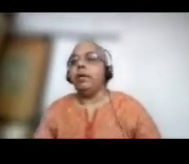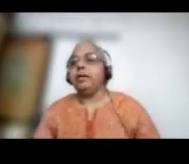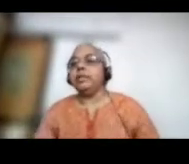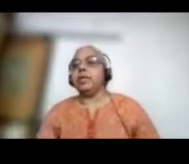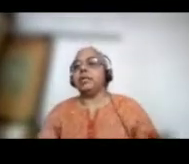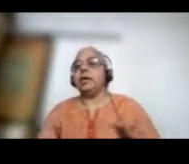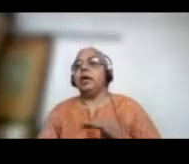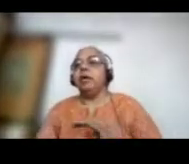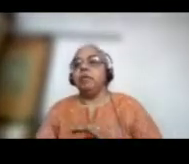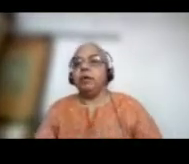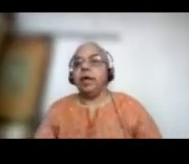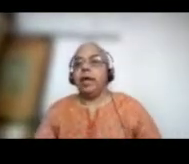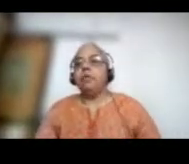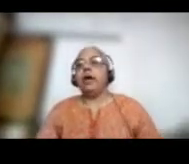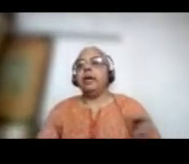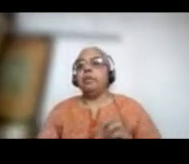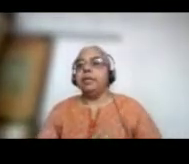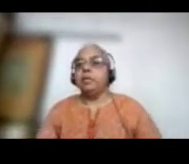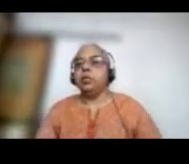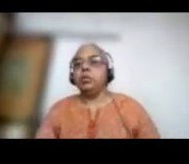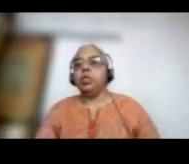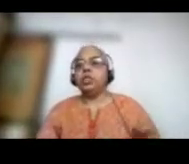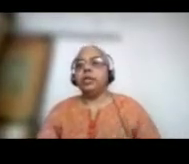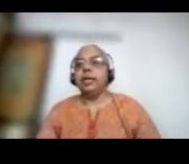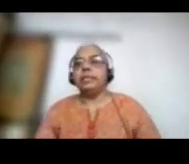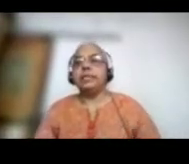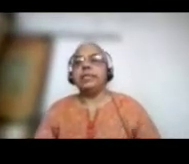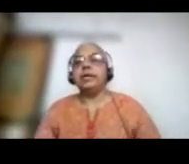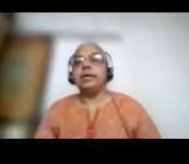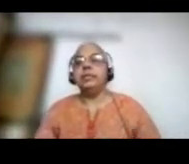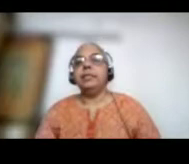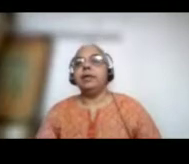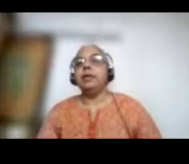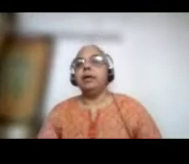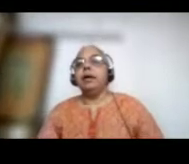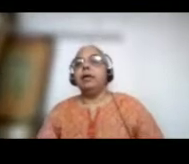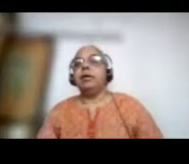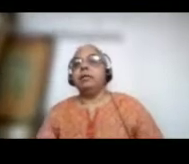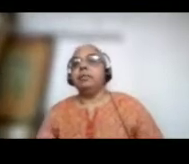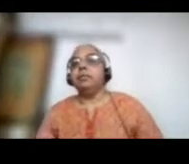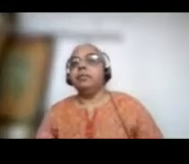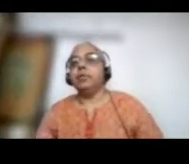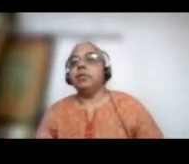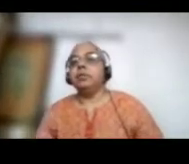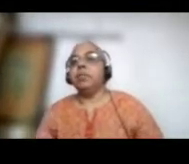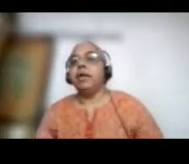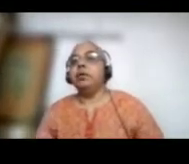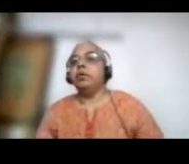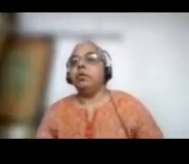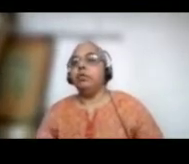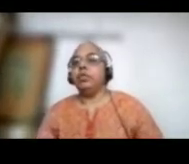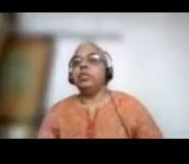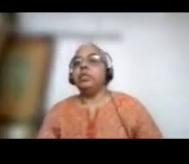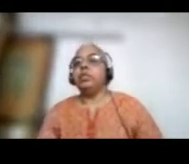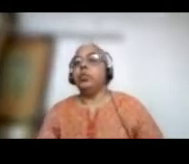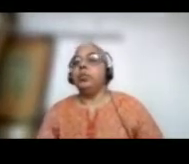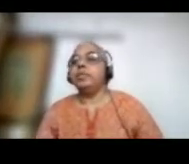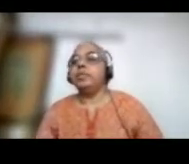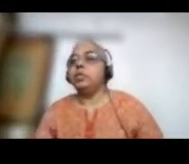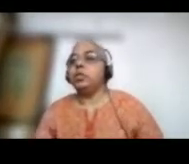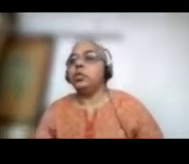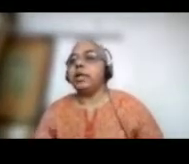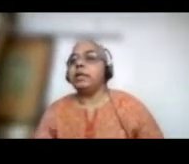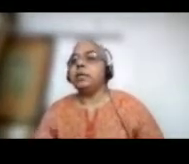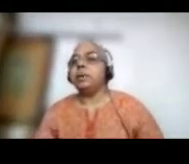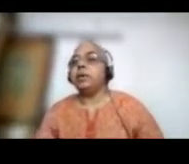all strata, environment, social, etc. These are the mangrove officials who